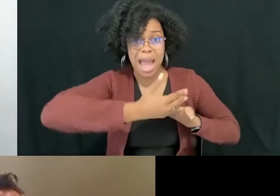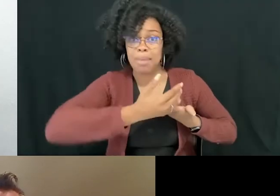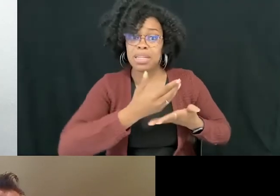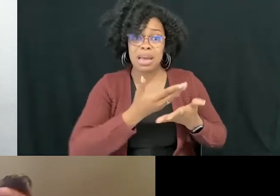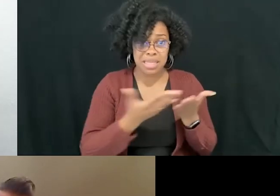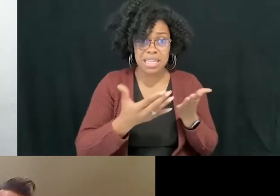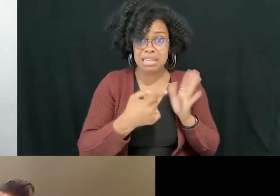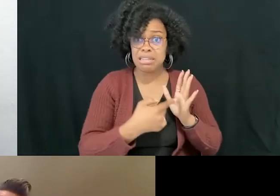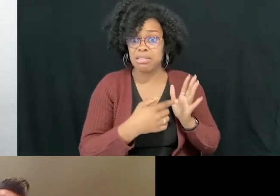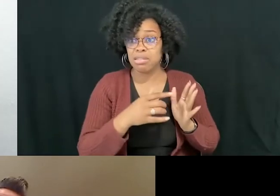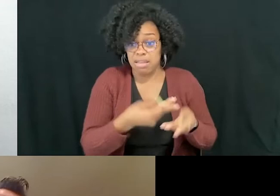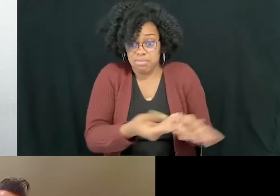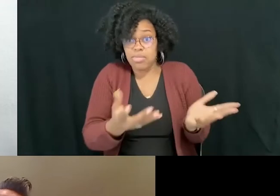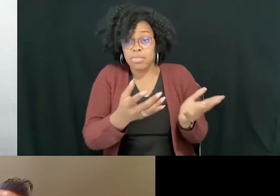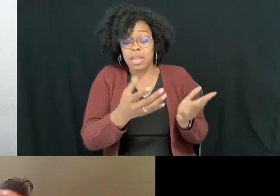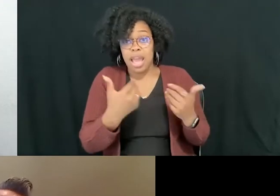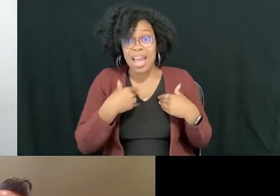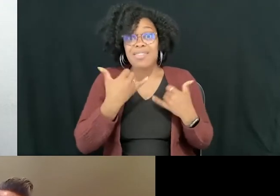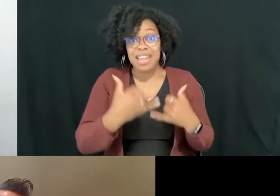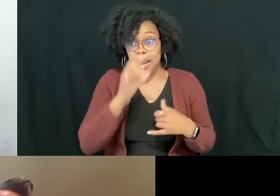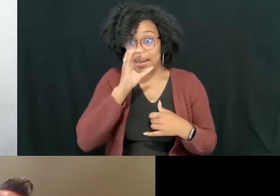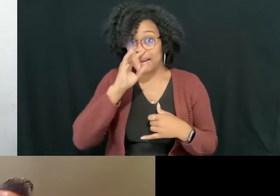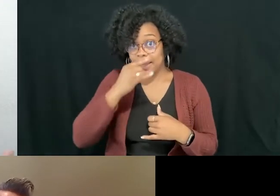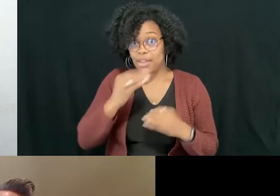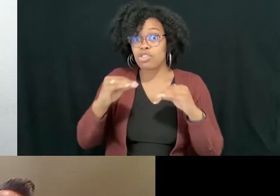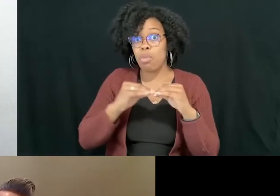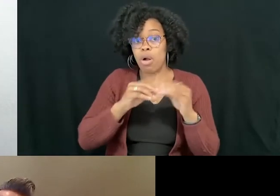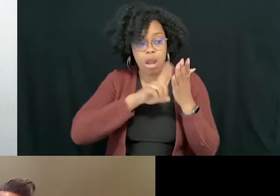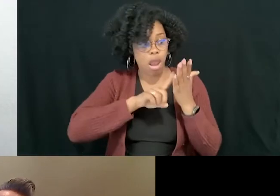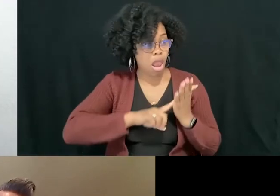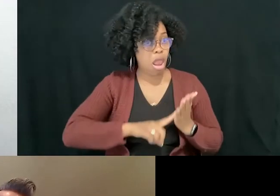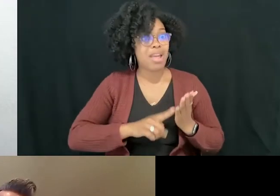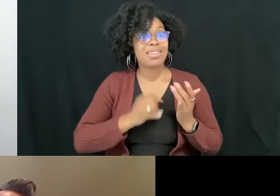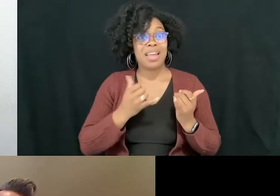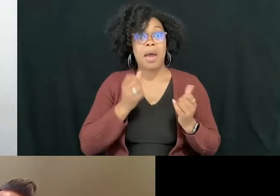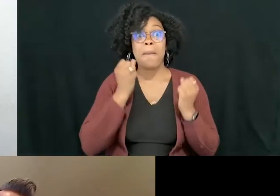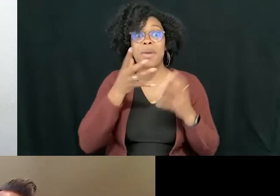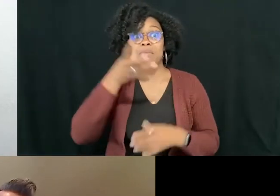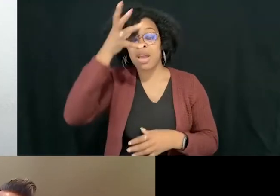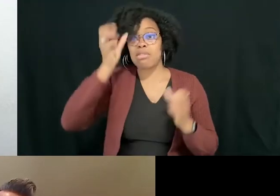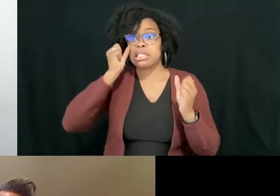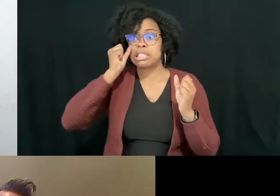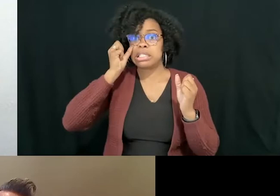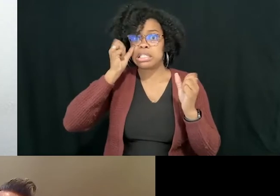a lot. And so it's really been shocking a lot of parents, a lot of caring adults, a lot of educators.